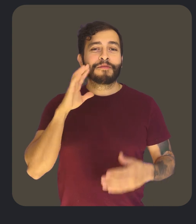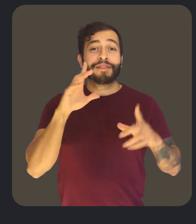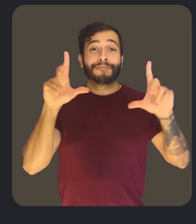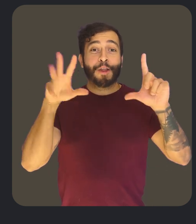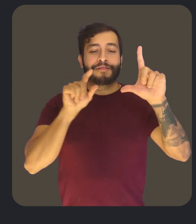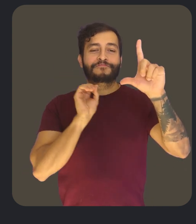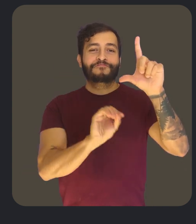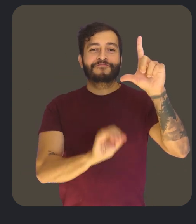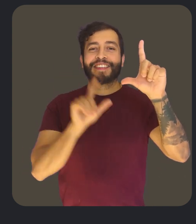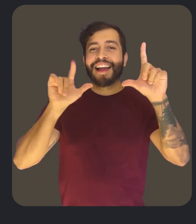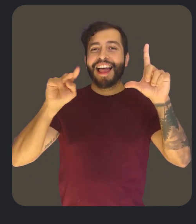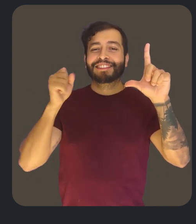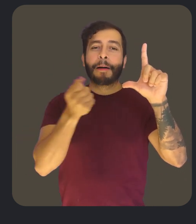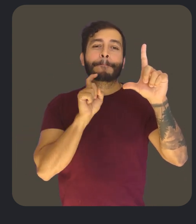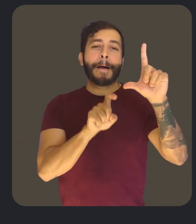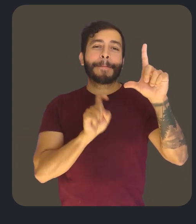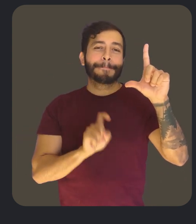links for these fonts and more information in the description of this video.